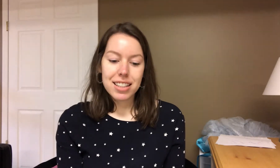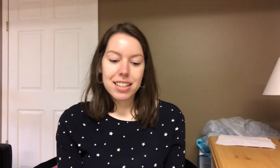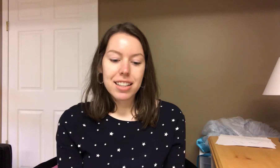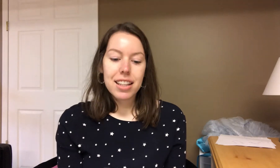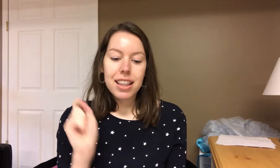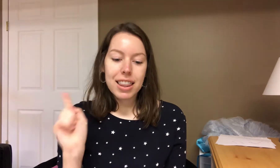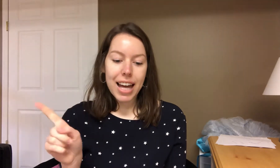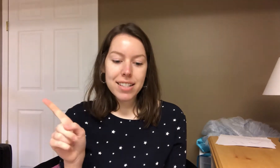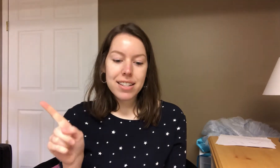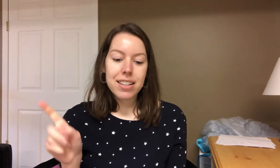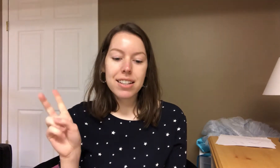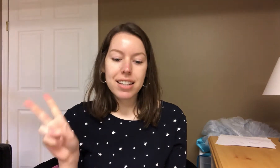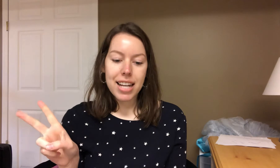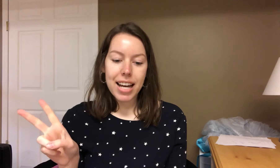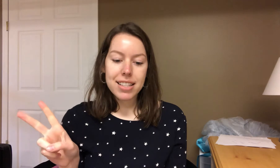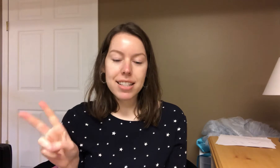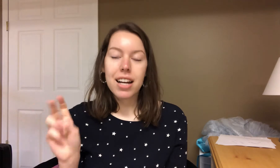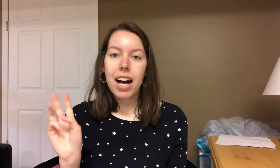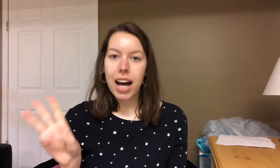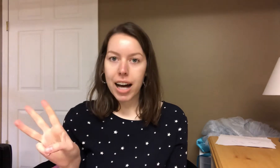Let, net, hop.